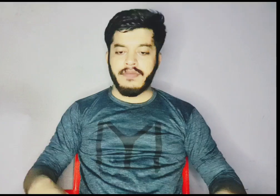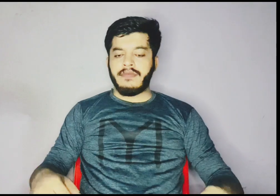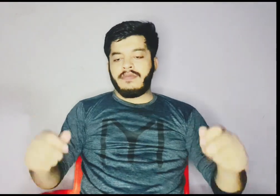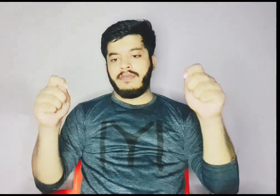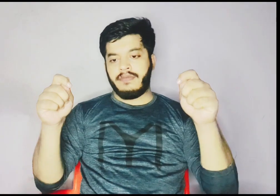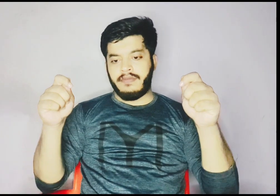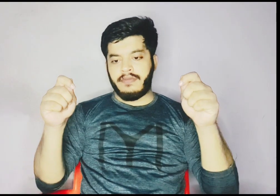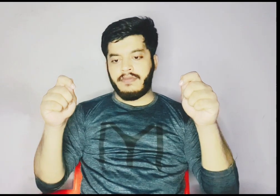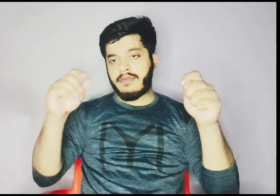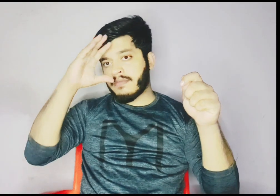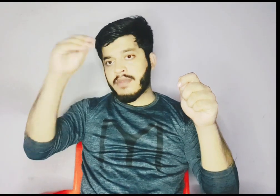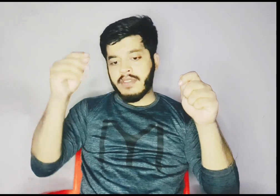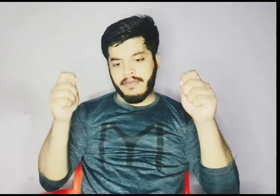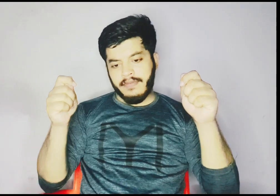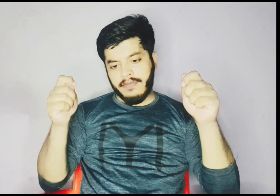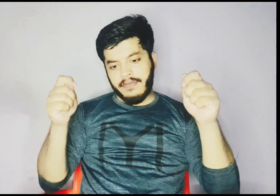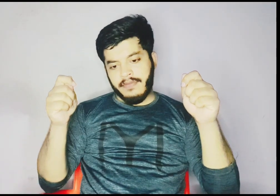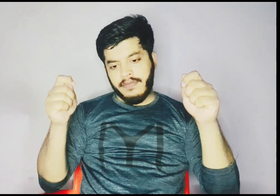Sarigama Karwa, the perfect gift.